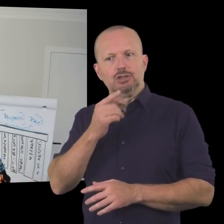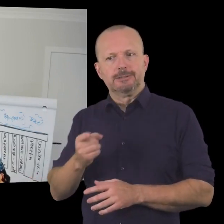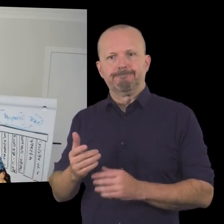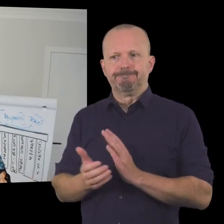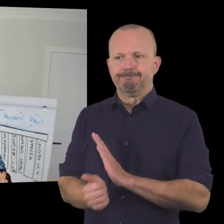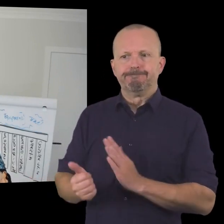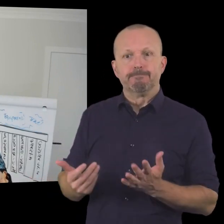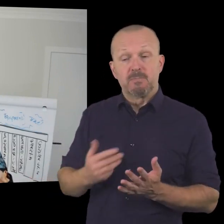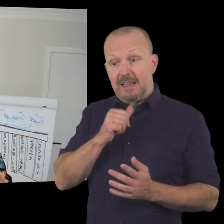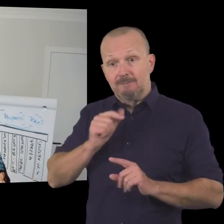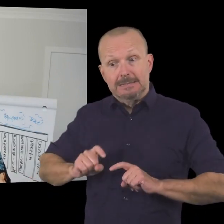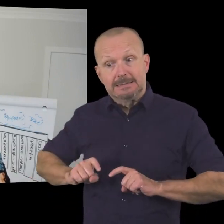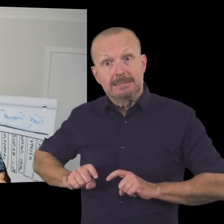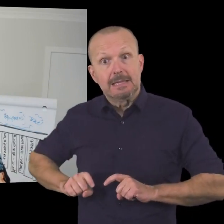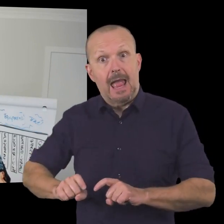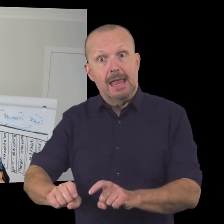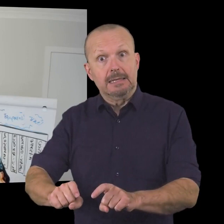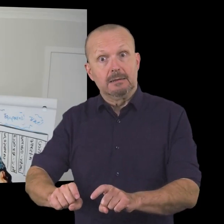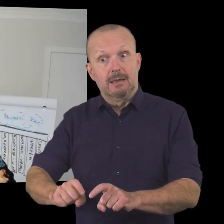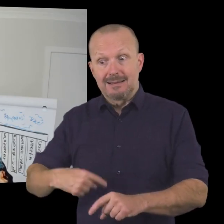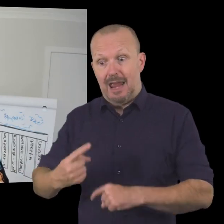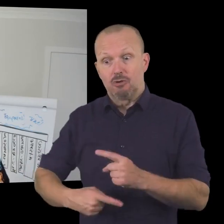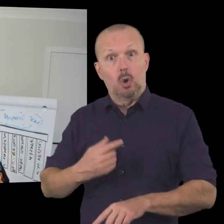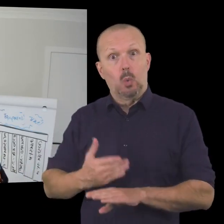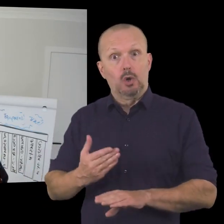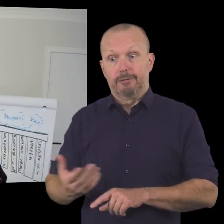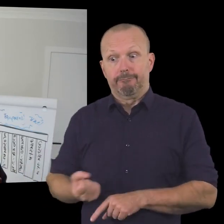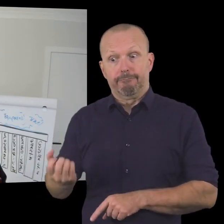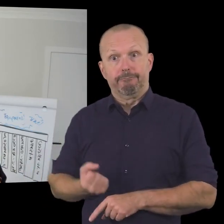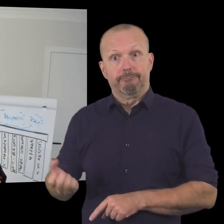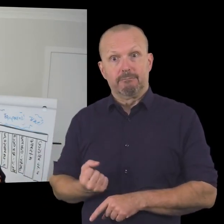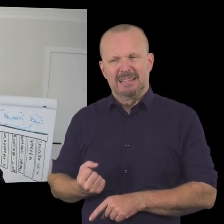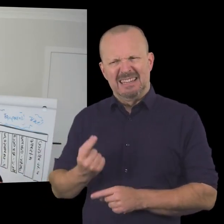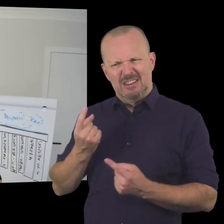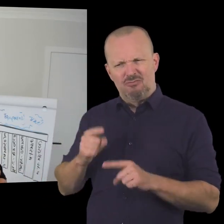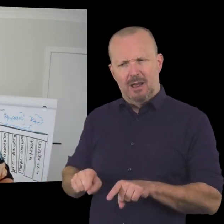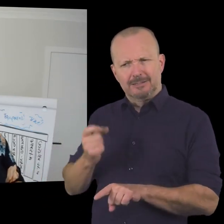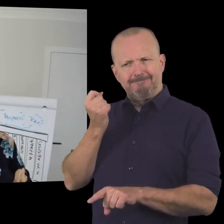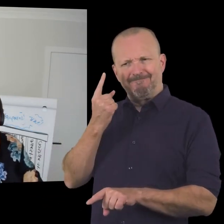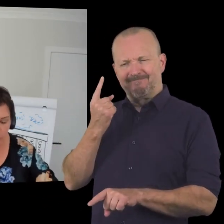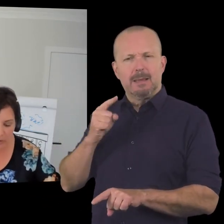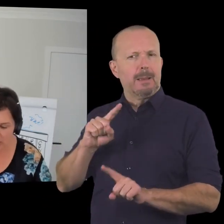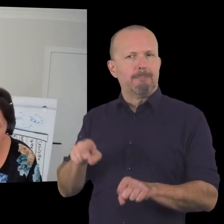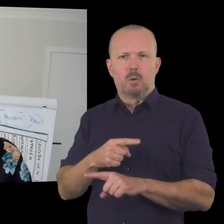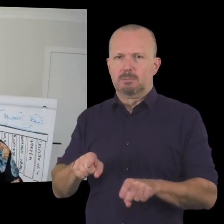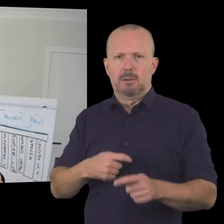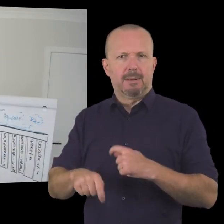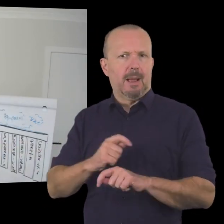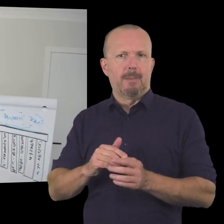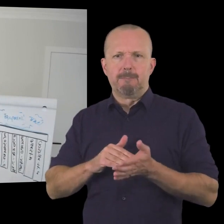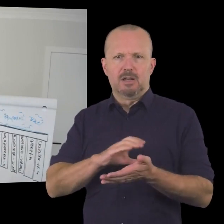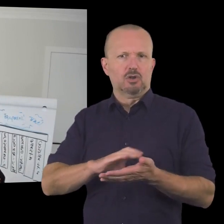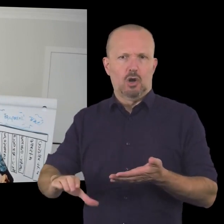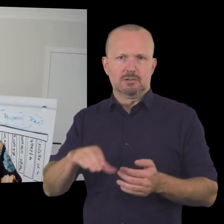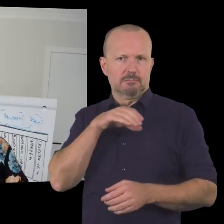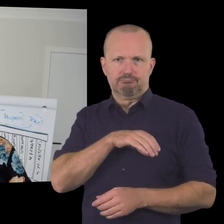life uh if he stayed where he was doing what he was doing it was unlikely that he would become a millionaire so what he decided to do was pack